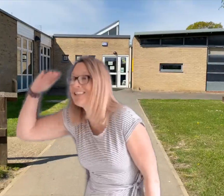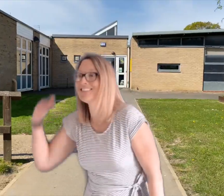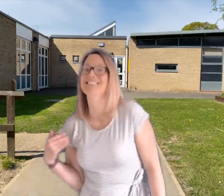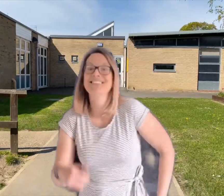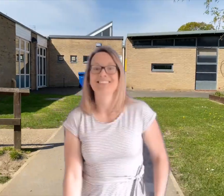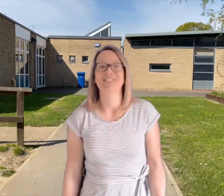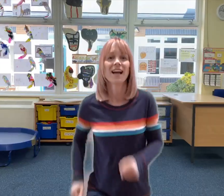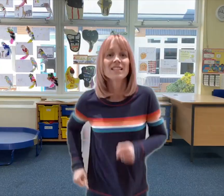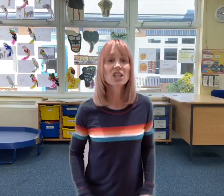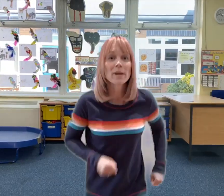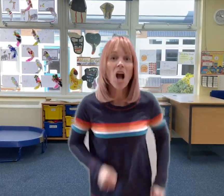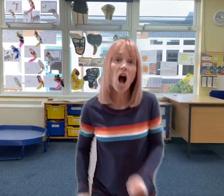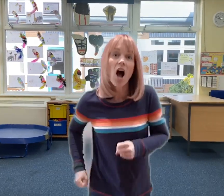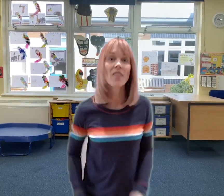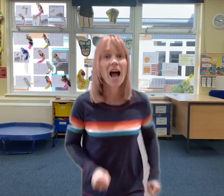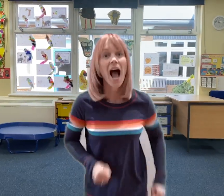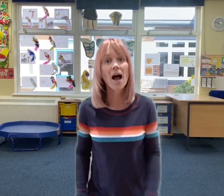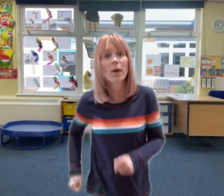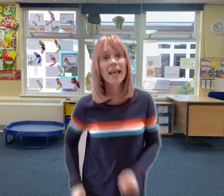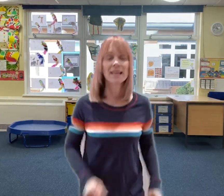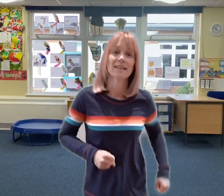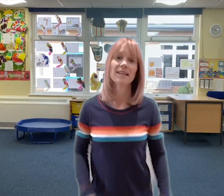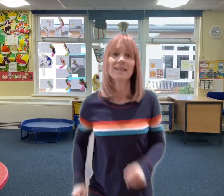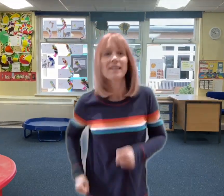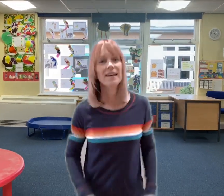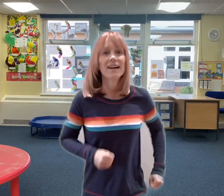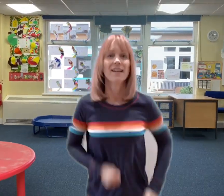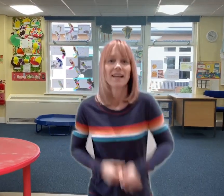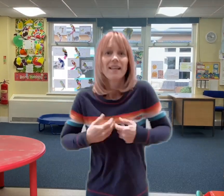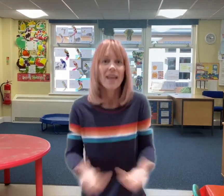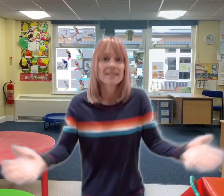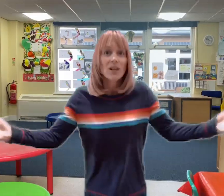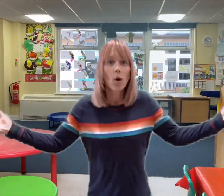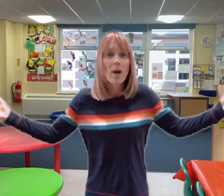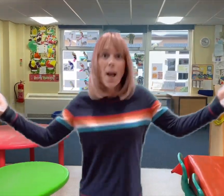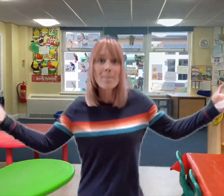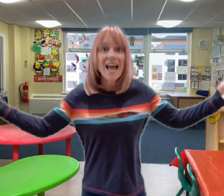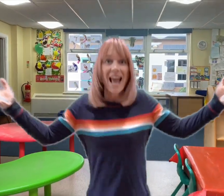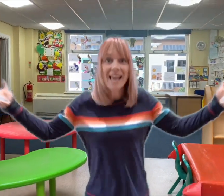her Just beyond the highway There's an open plain